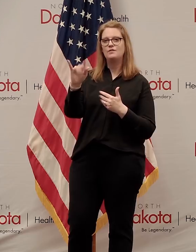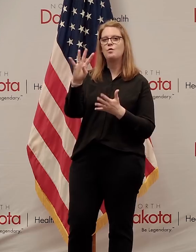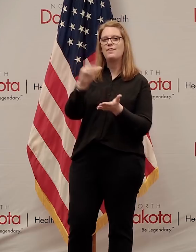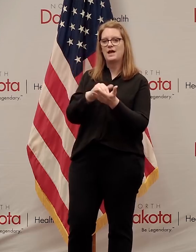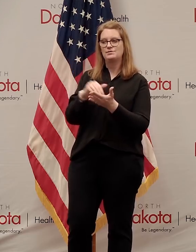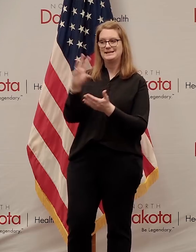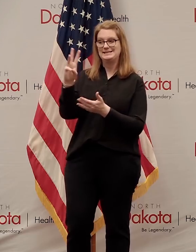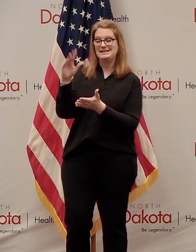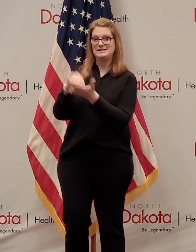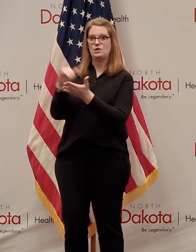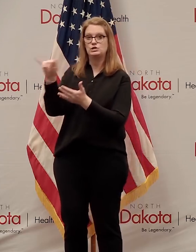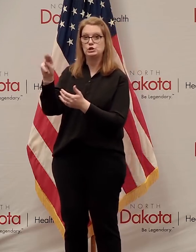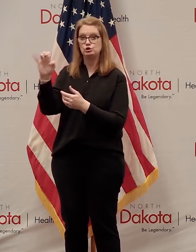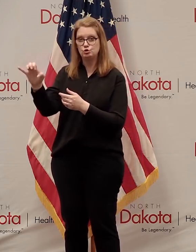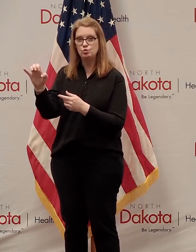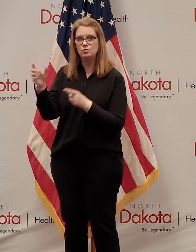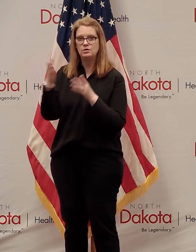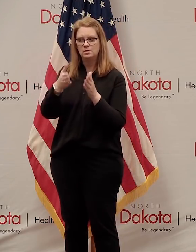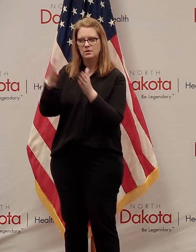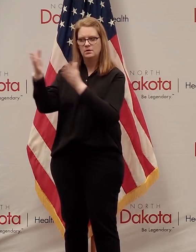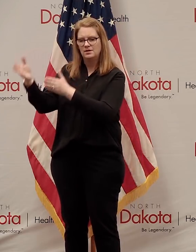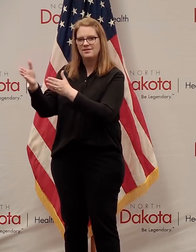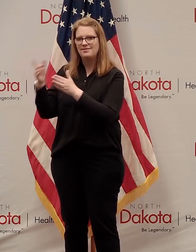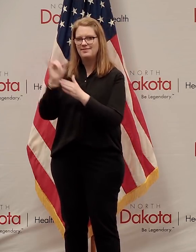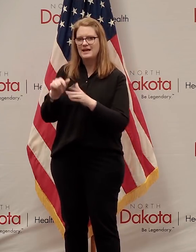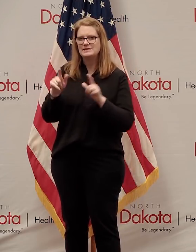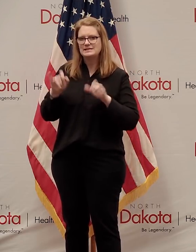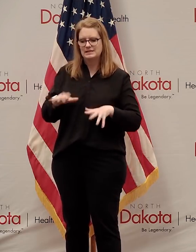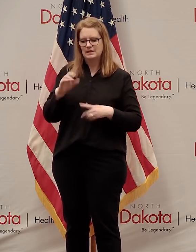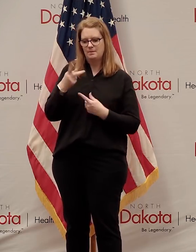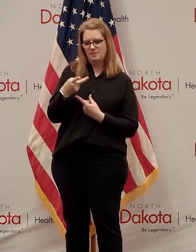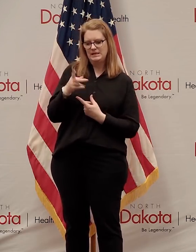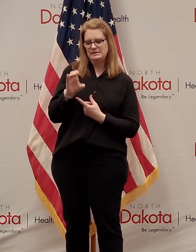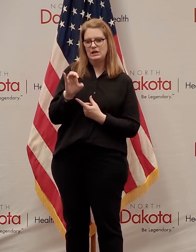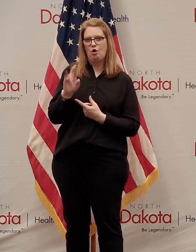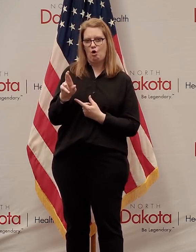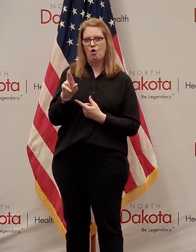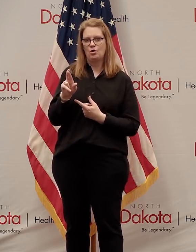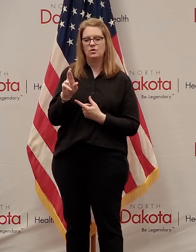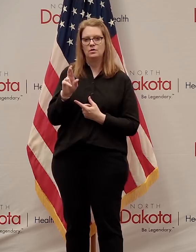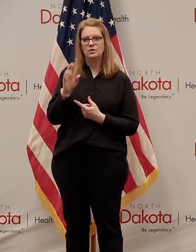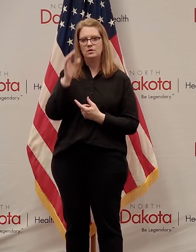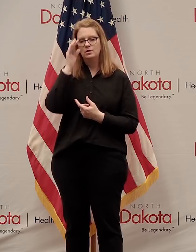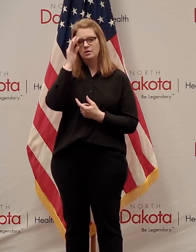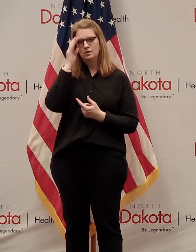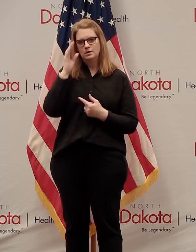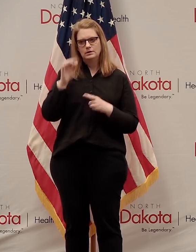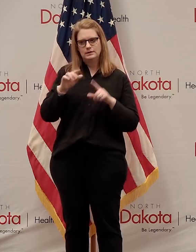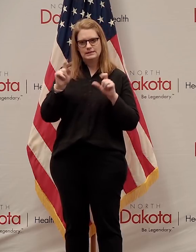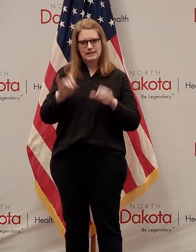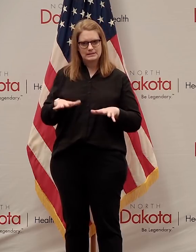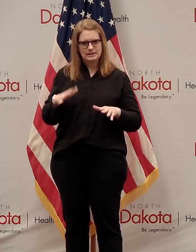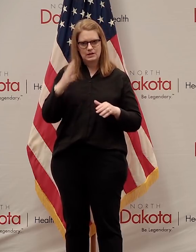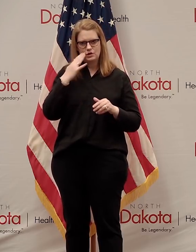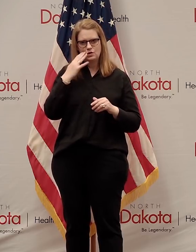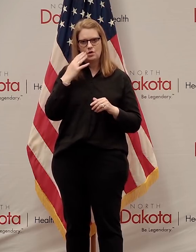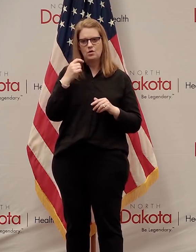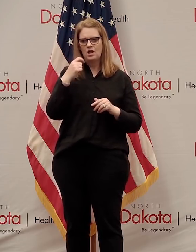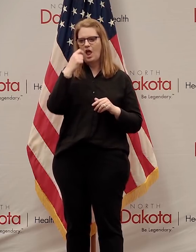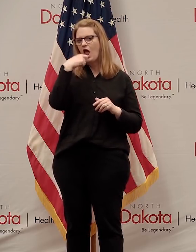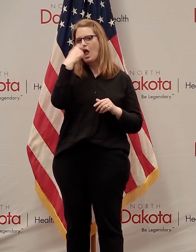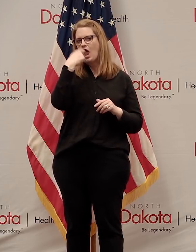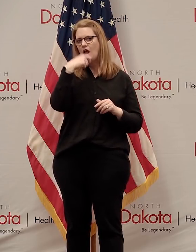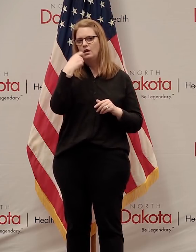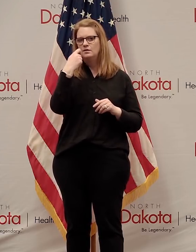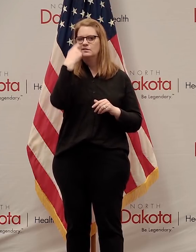,000 in June, those were the current kind of testing, the PCR testing we're doing, the ones that are the saliva-based,